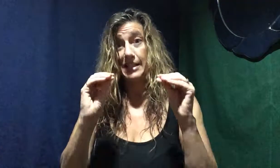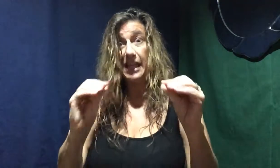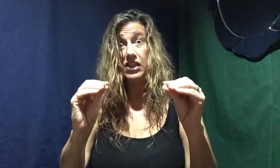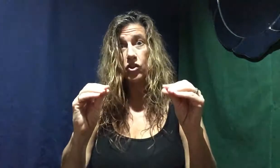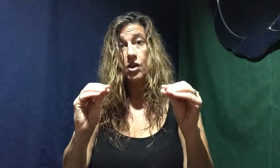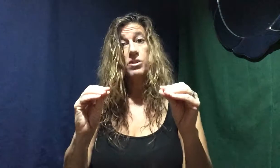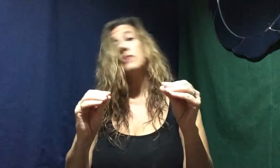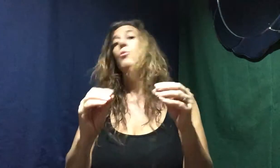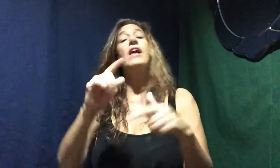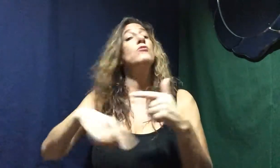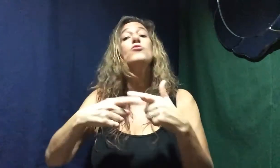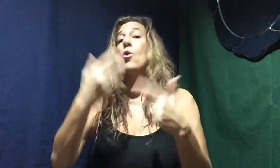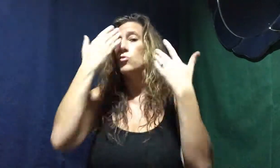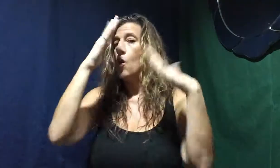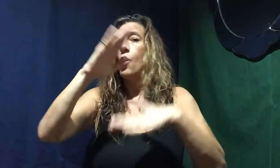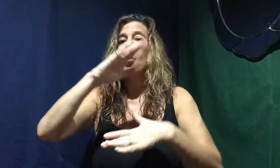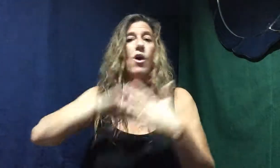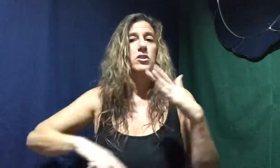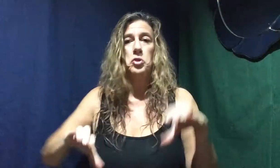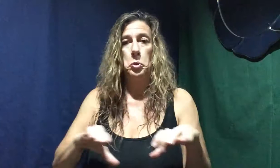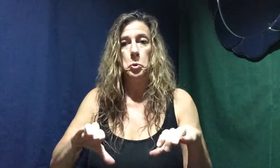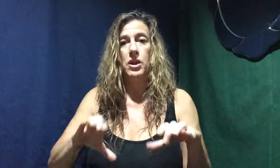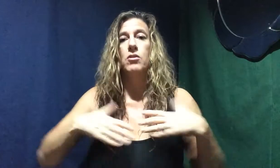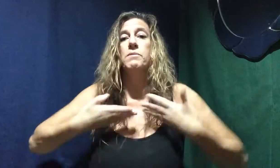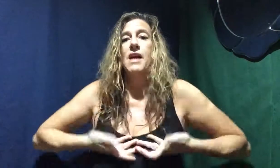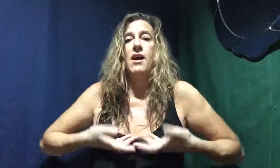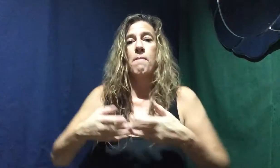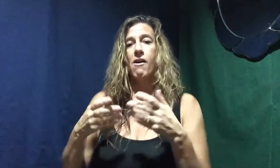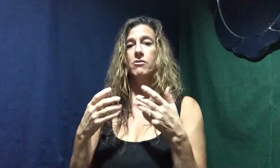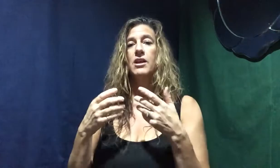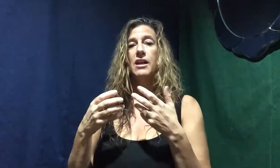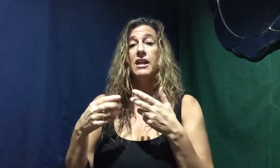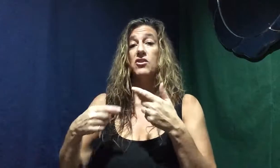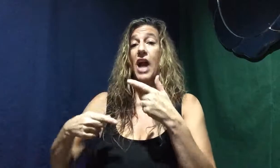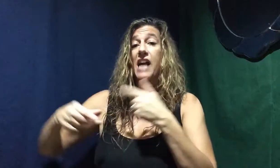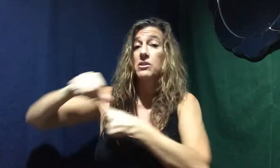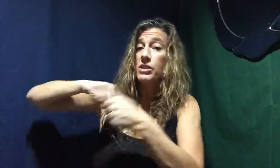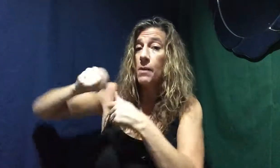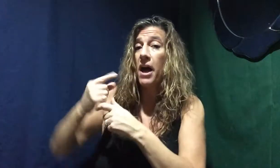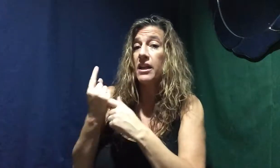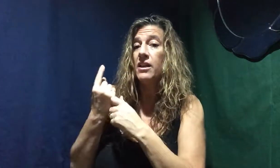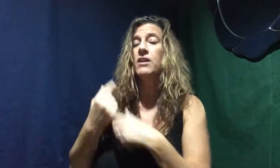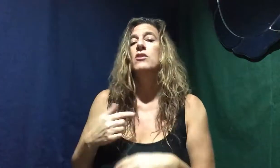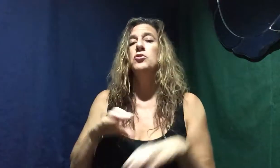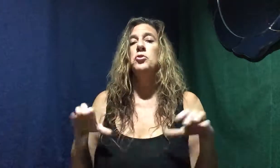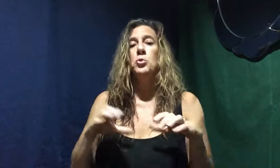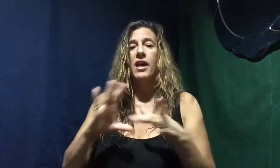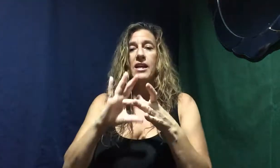teach, which is when you don't know what to do and you're upset about an interaction with somebody, do a